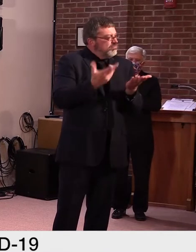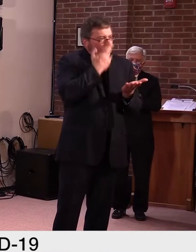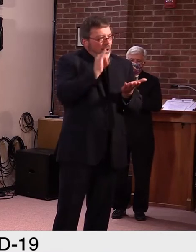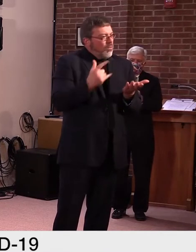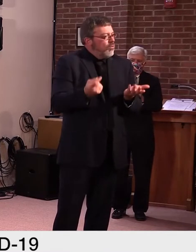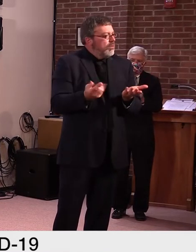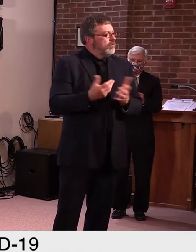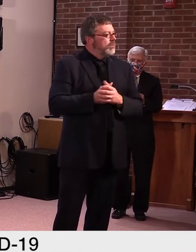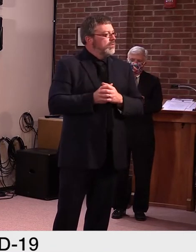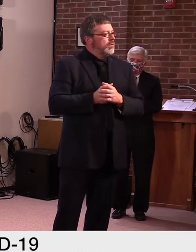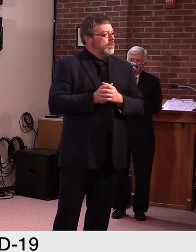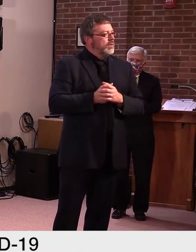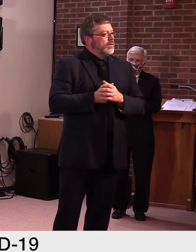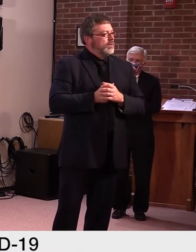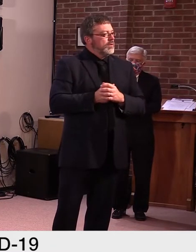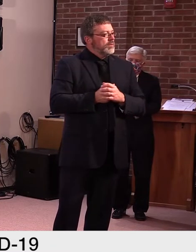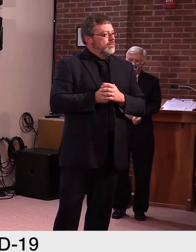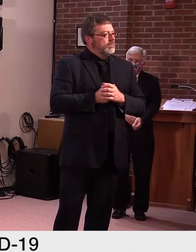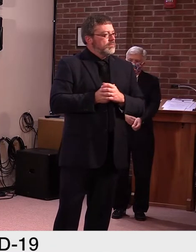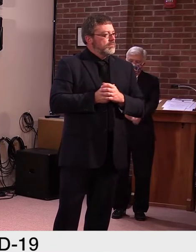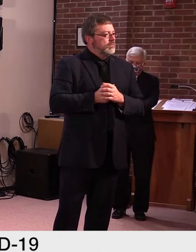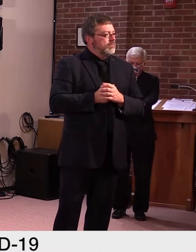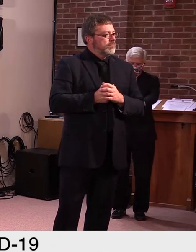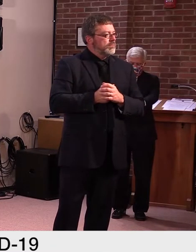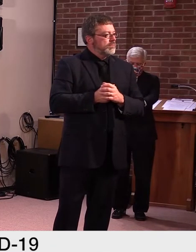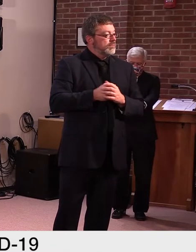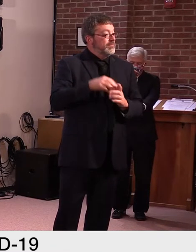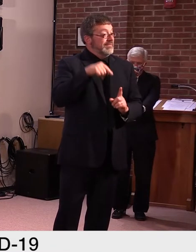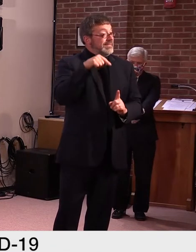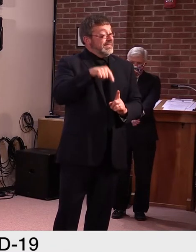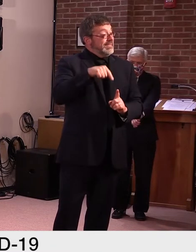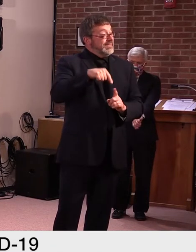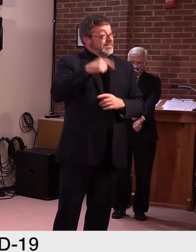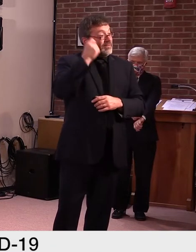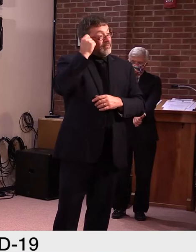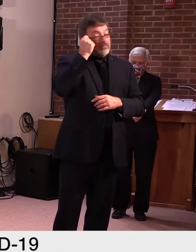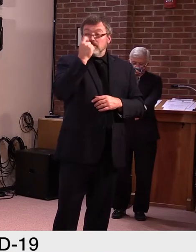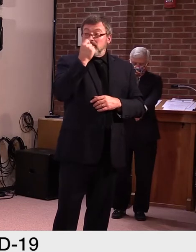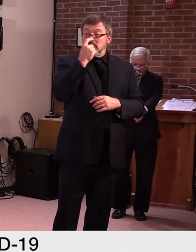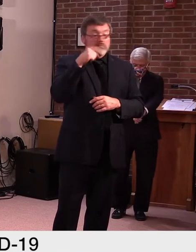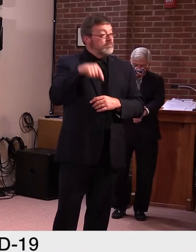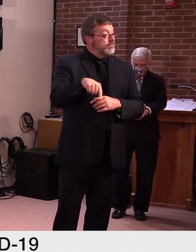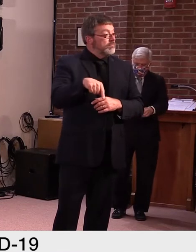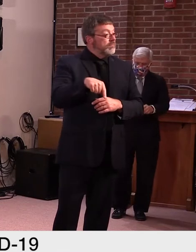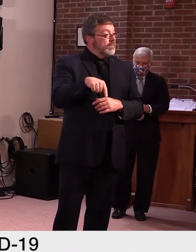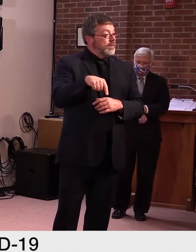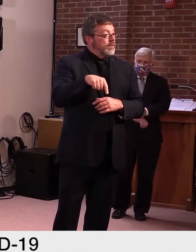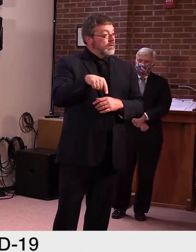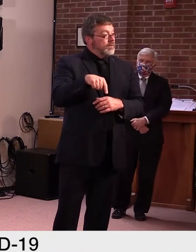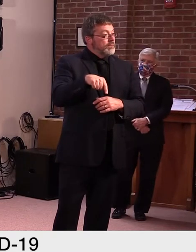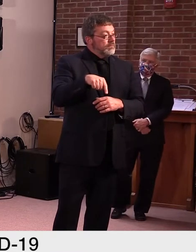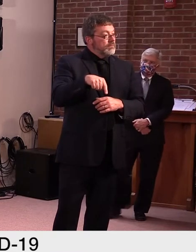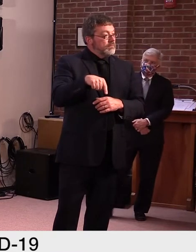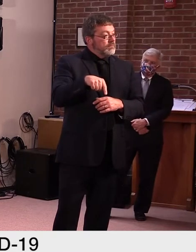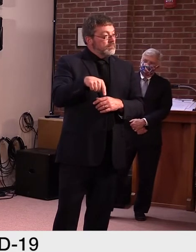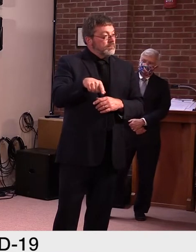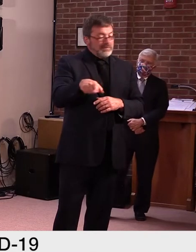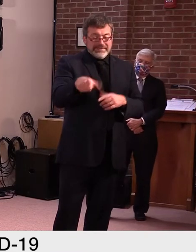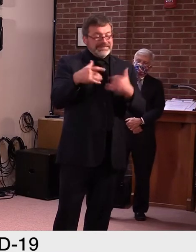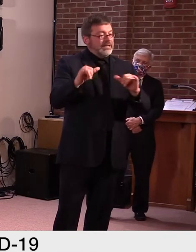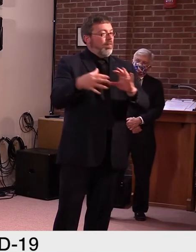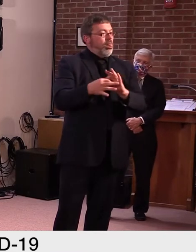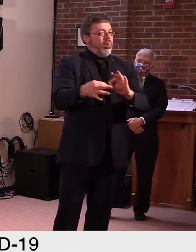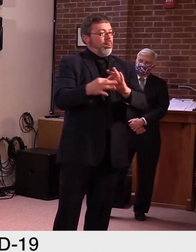But, but there's never been an issue before. I mean, I, I can appreciate a defense lawyer who's getting paid by a family, the,